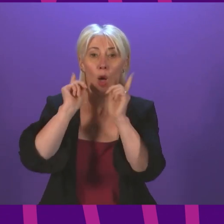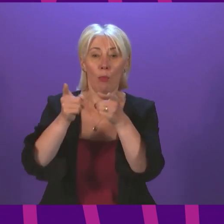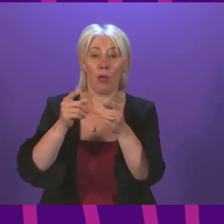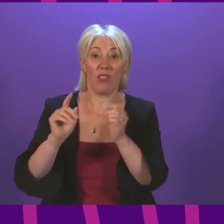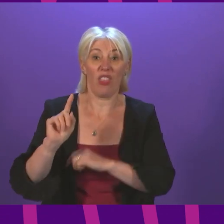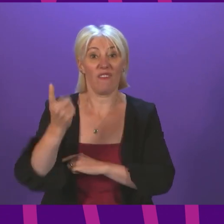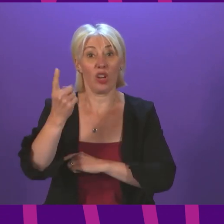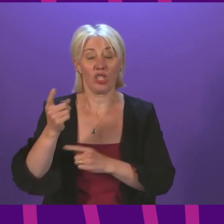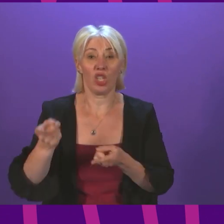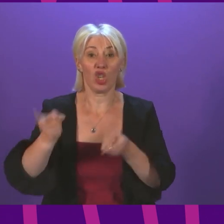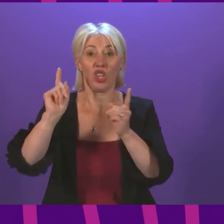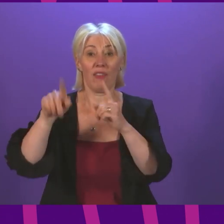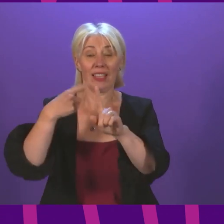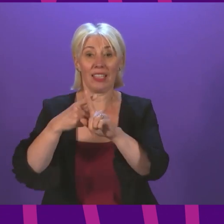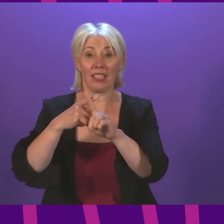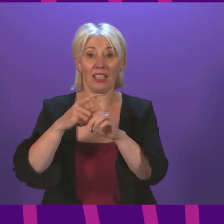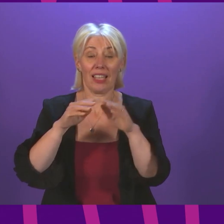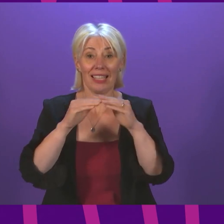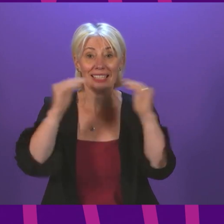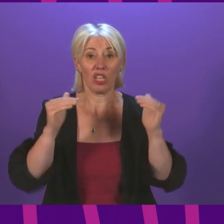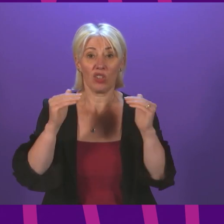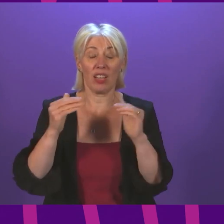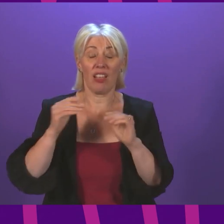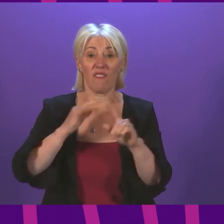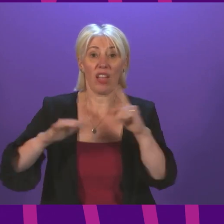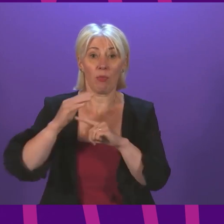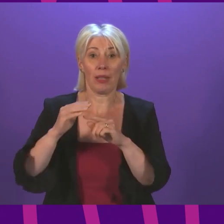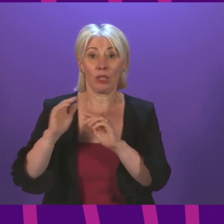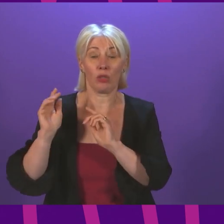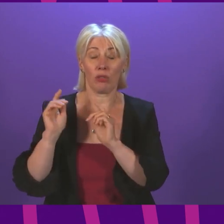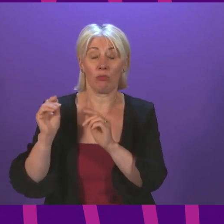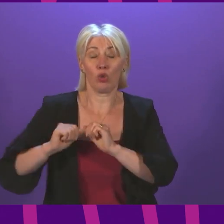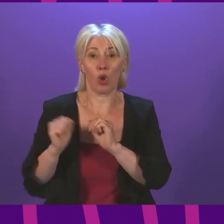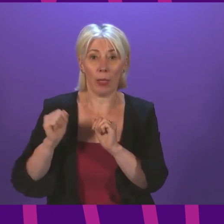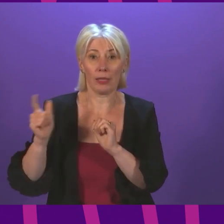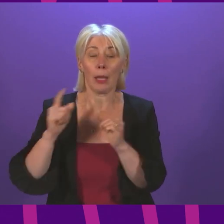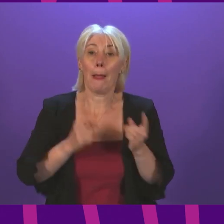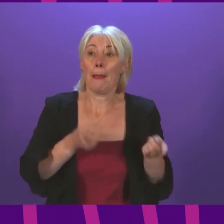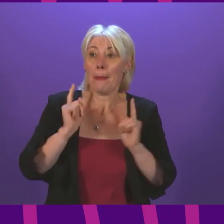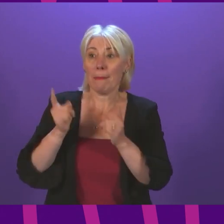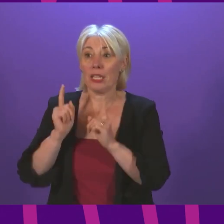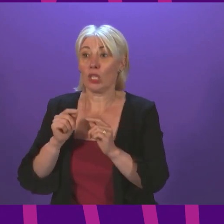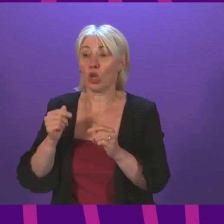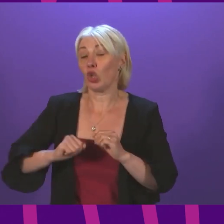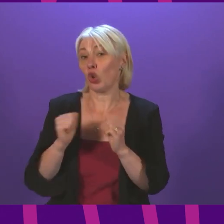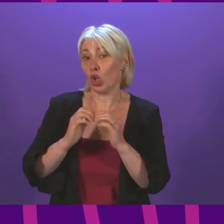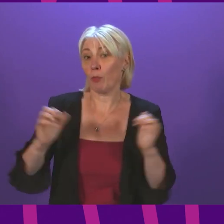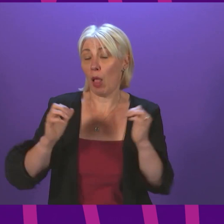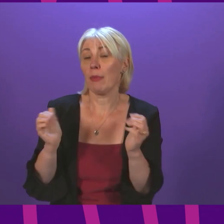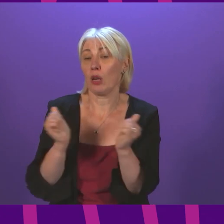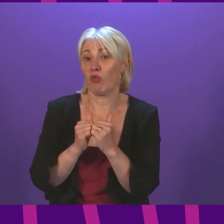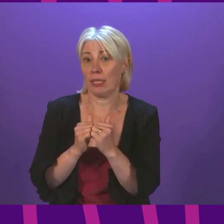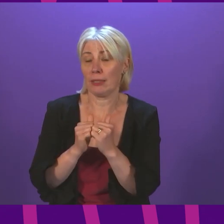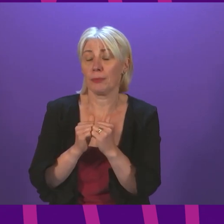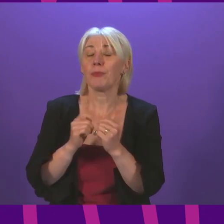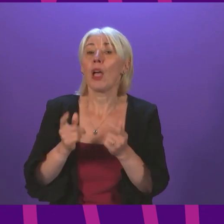Chief Executive of the Statutory Environmental Standards Scotland is to be made by ministers with the approval of the Scottish Parliament. The appointment that